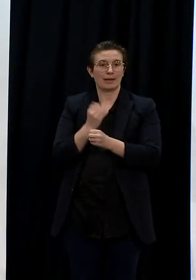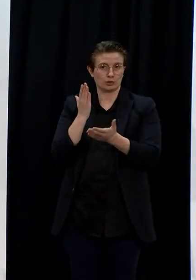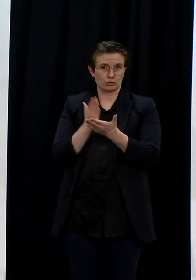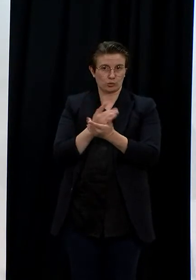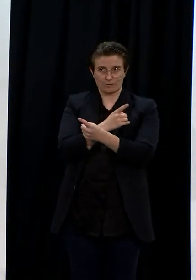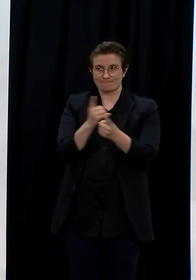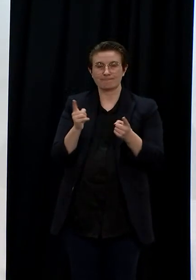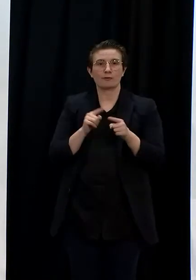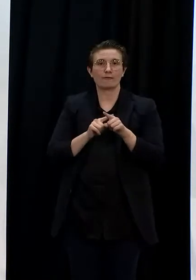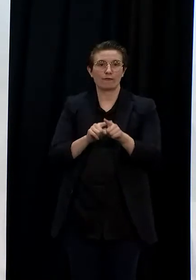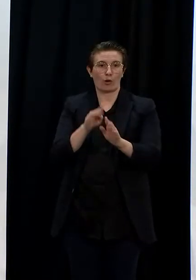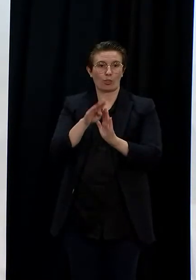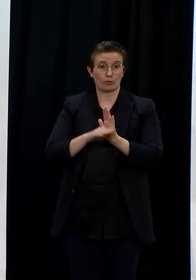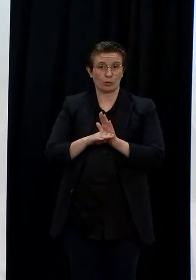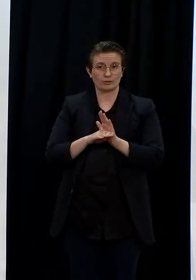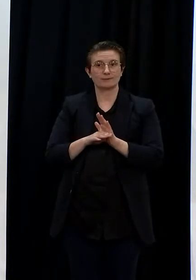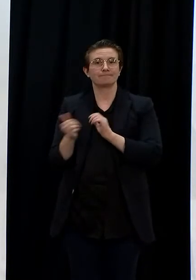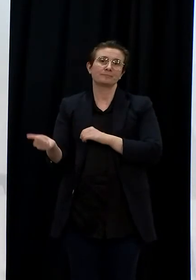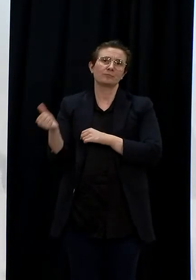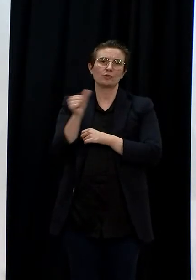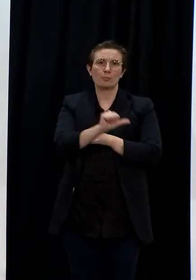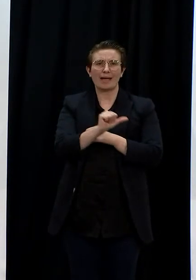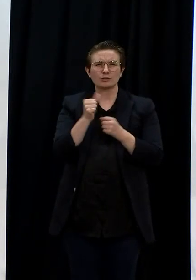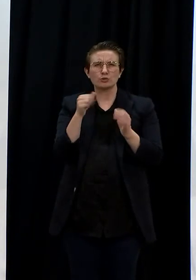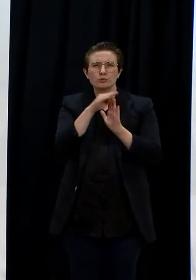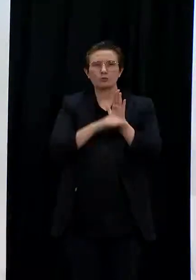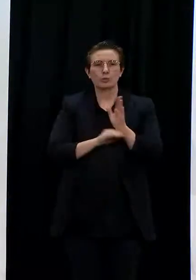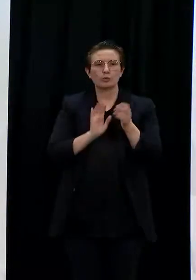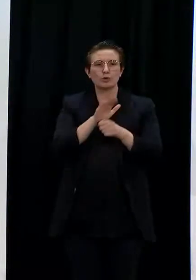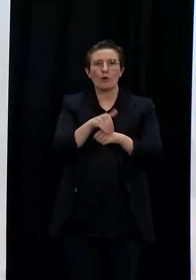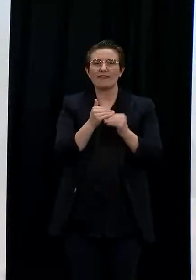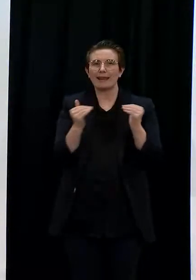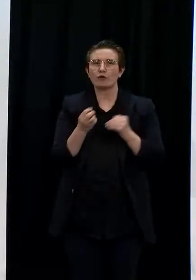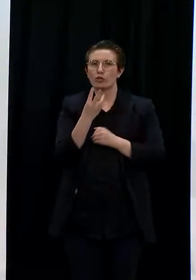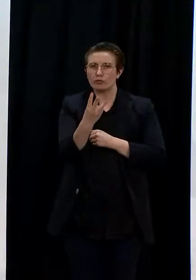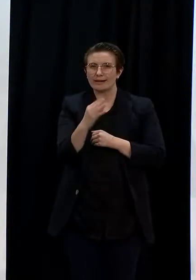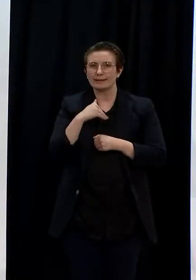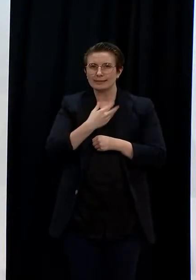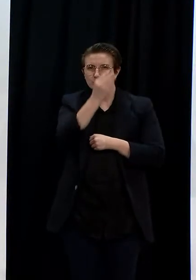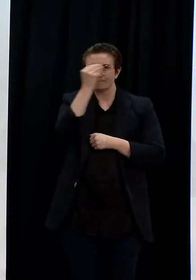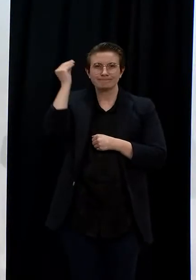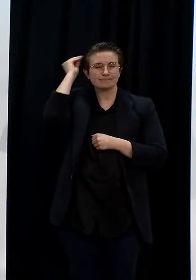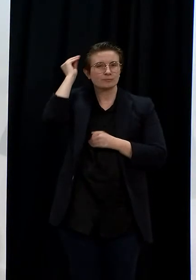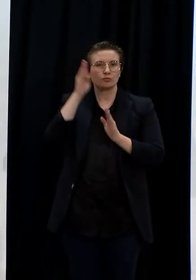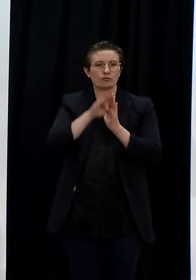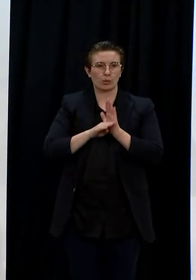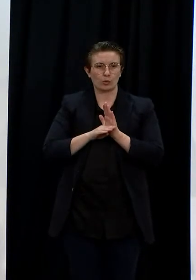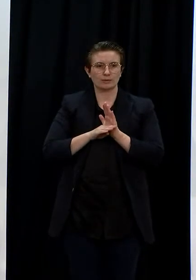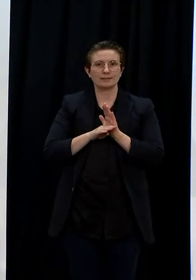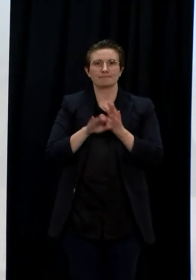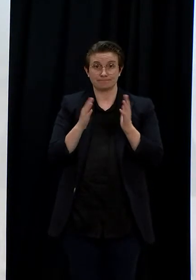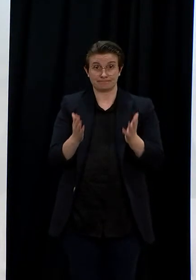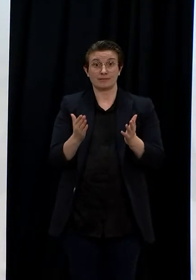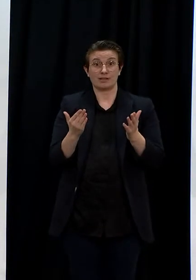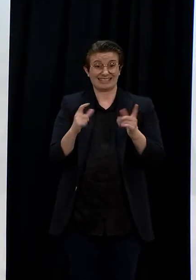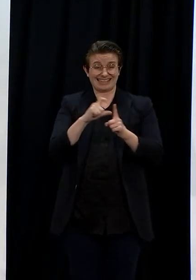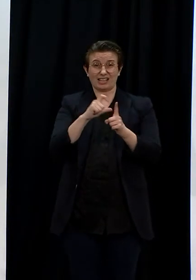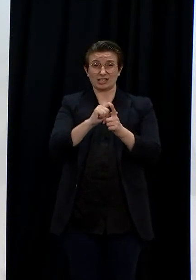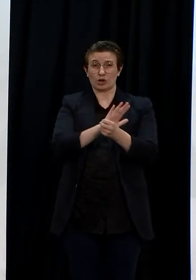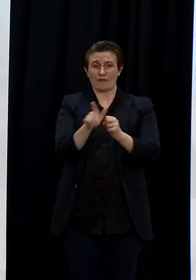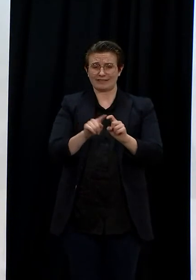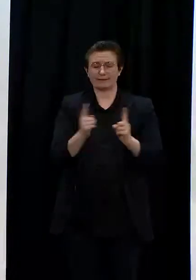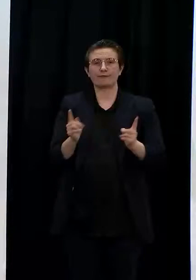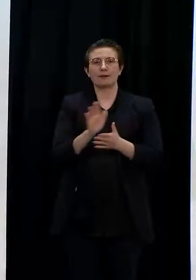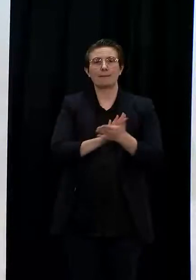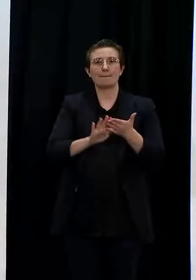specifically there are new requirements for mask wearing. Anyone working at a business that is open and outwardly facing at level three must wear a mask